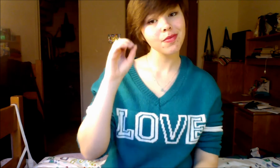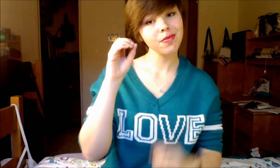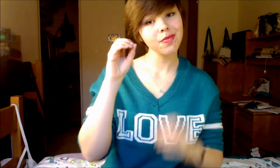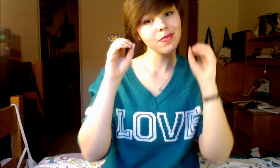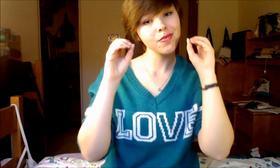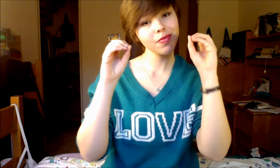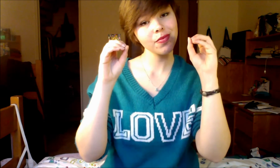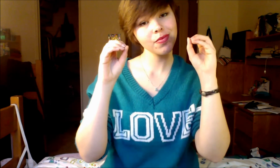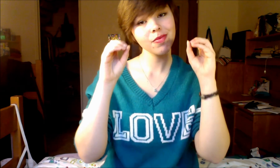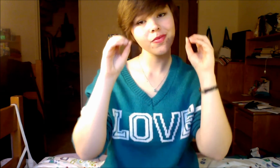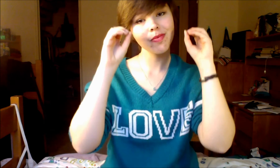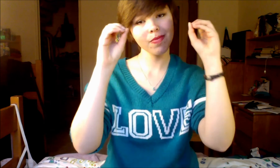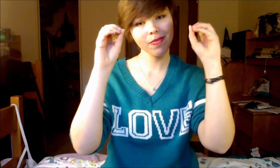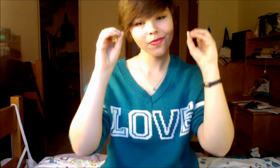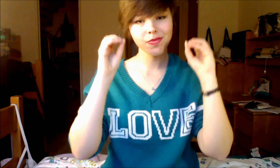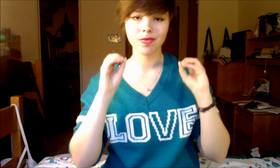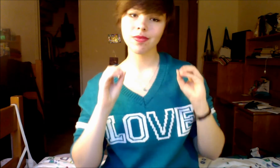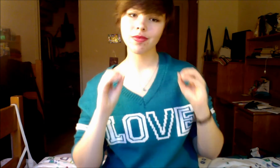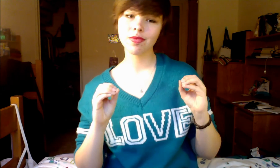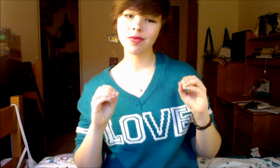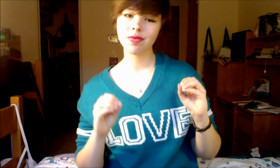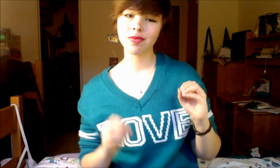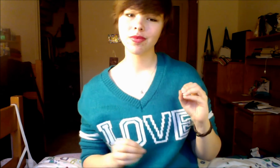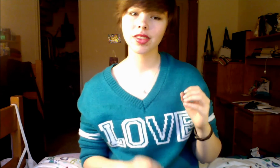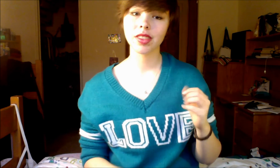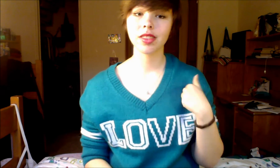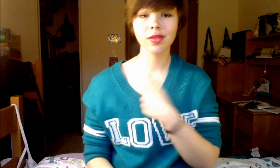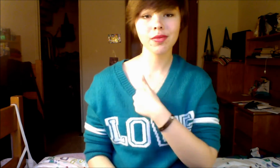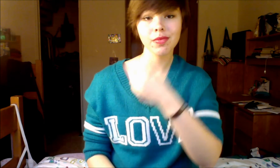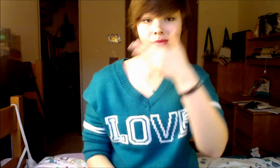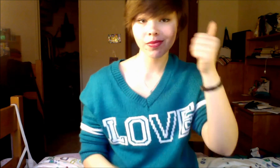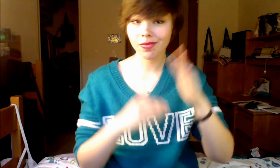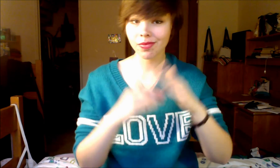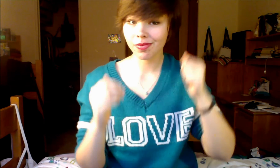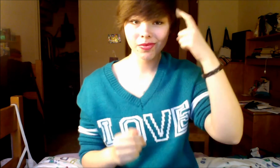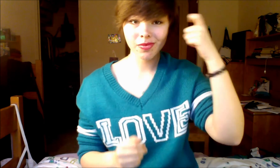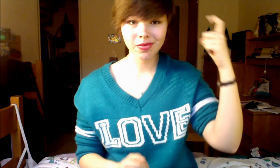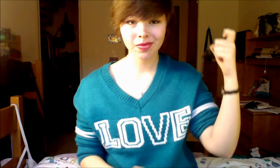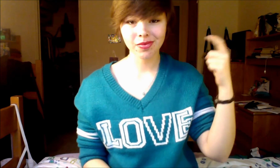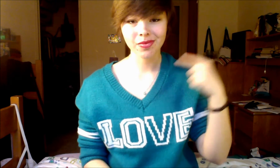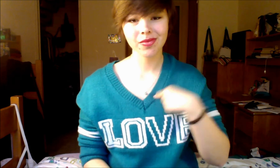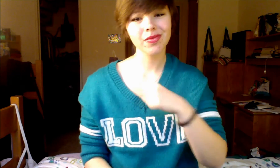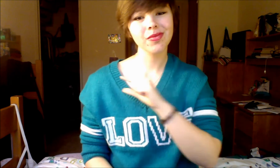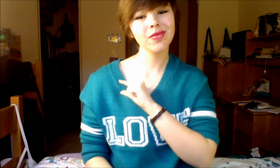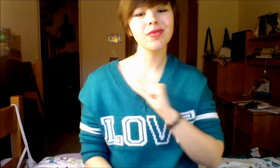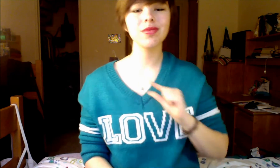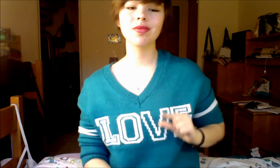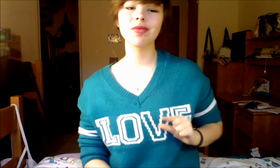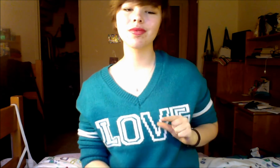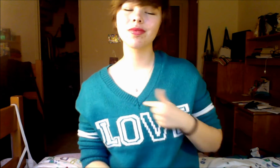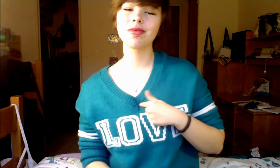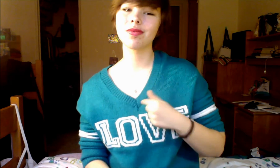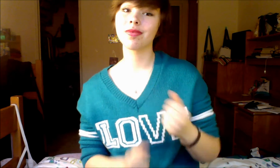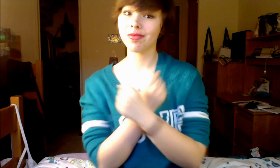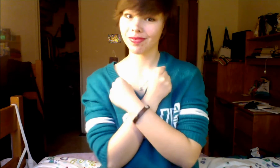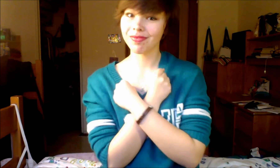Oh Oh Oh Oh We're bigger than we ever dreamed And I'm in love with being queen